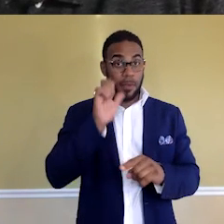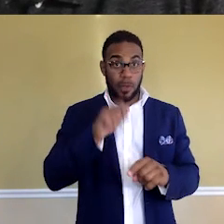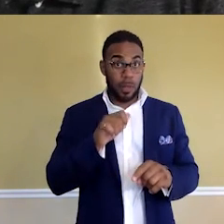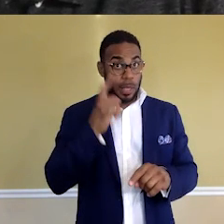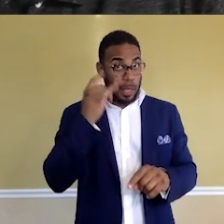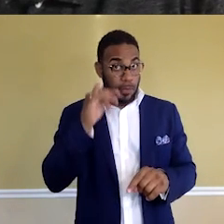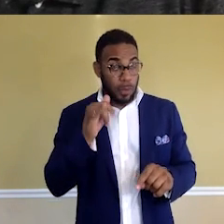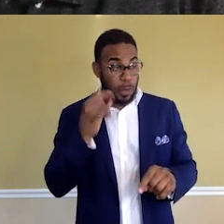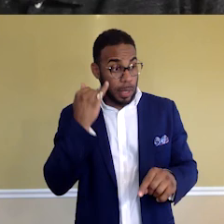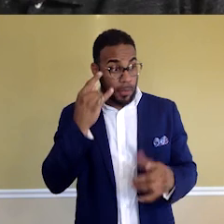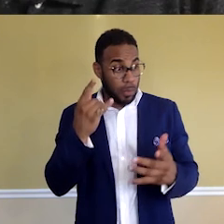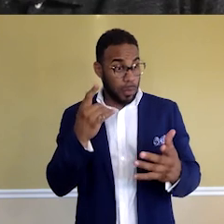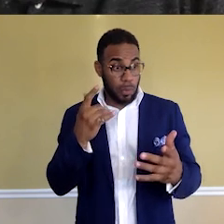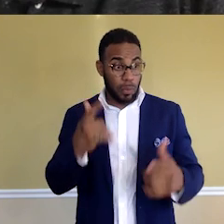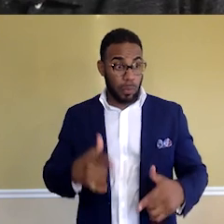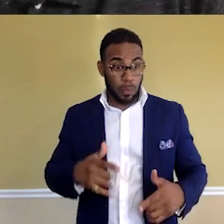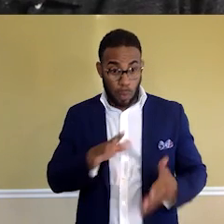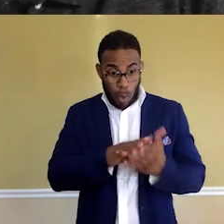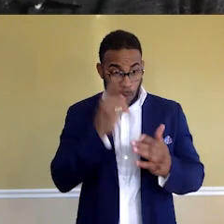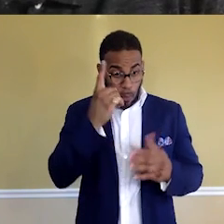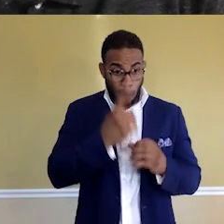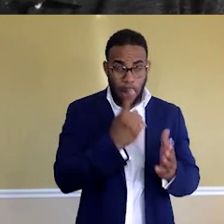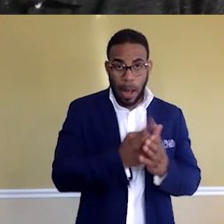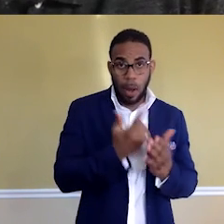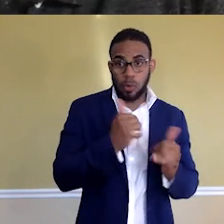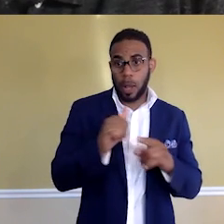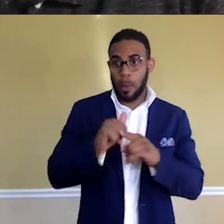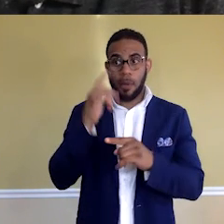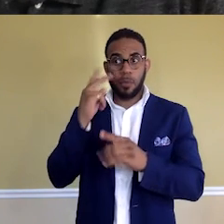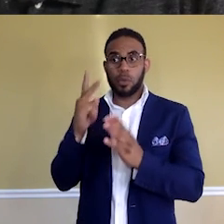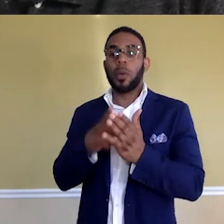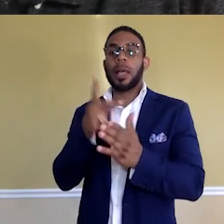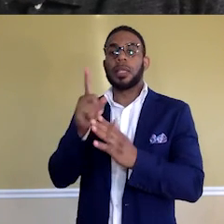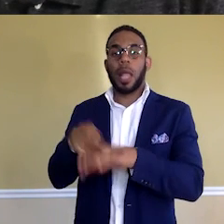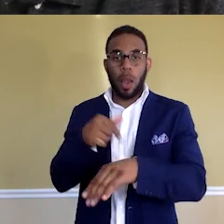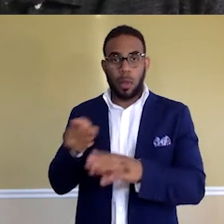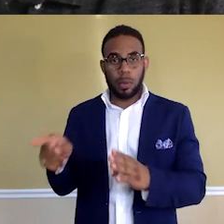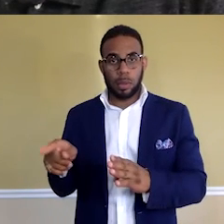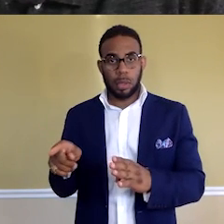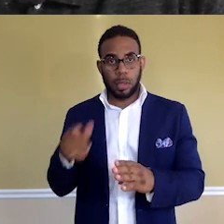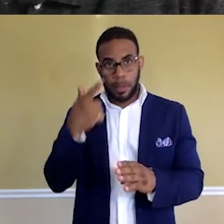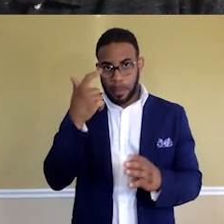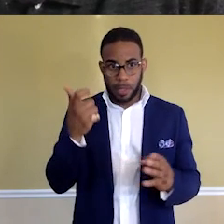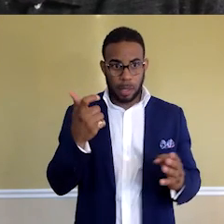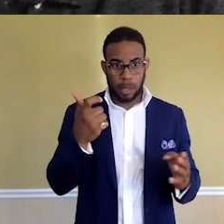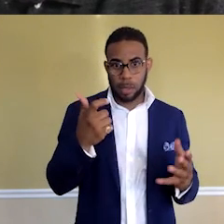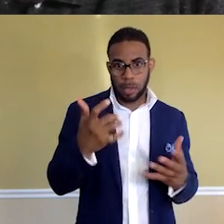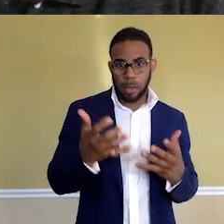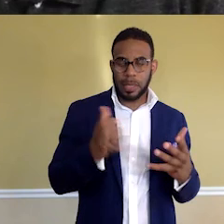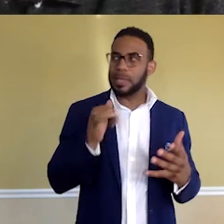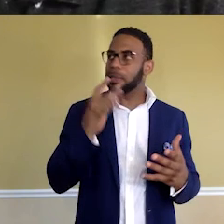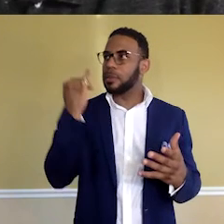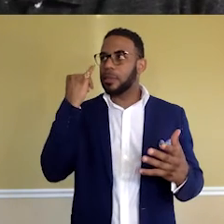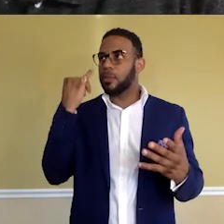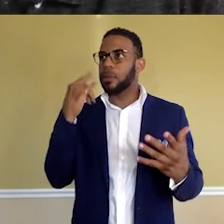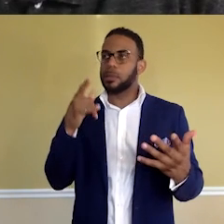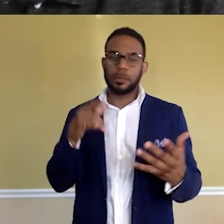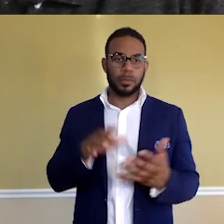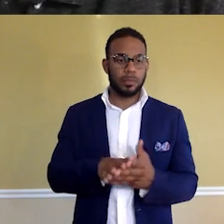read for one hour, try practicing for twice that number, because let's say if you're learning Angular, I started writing